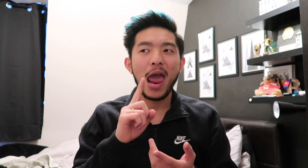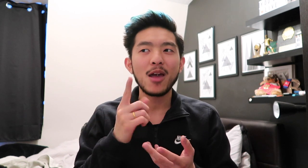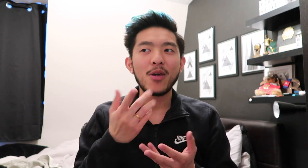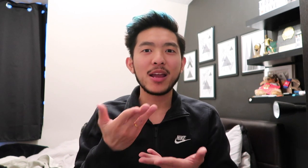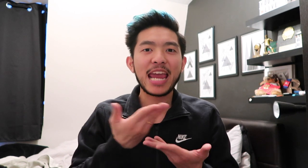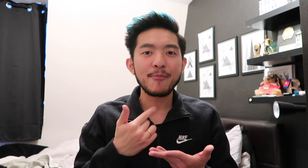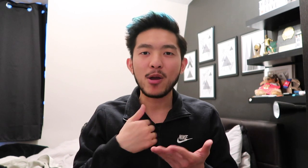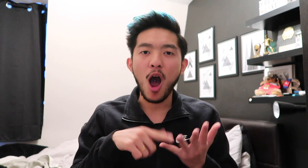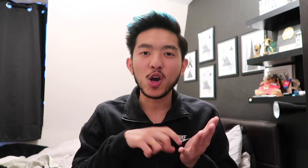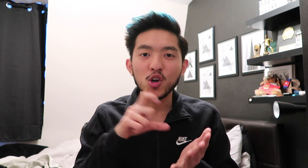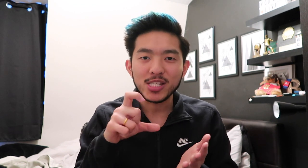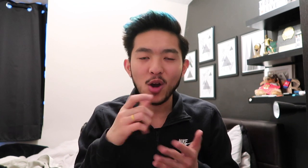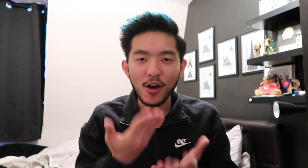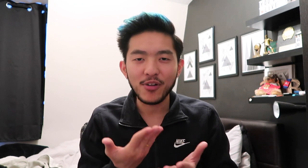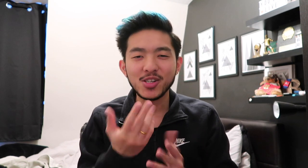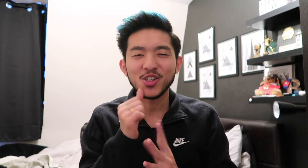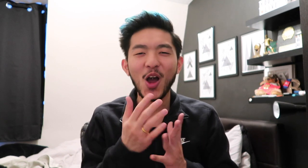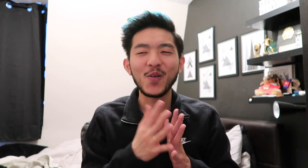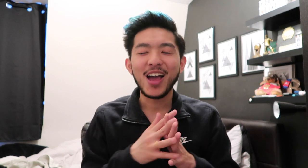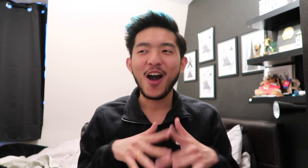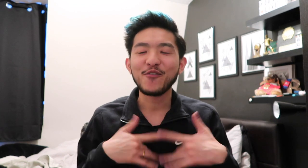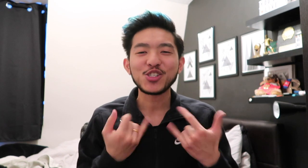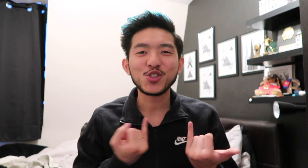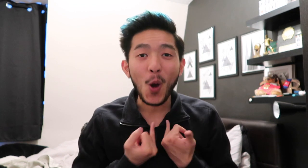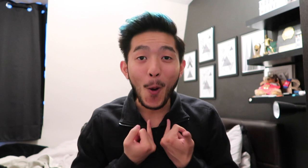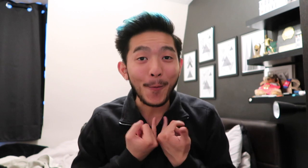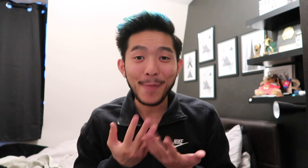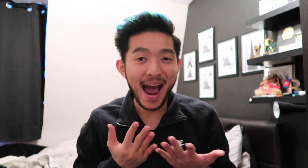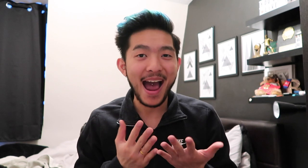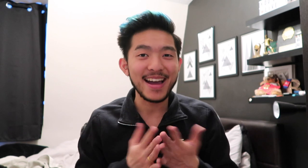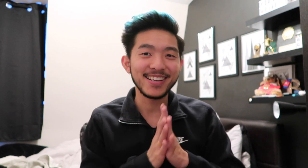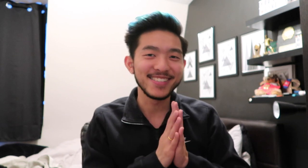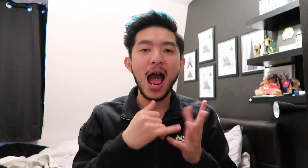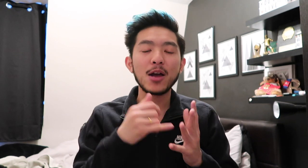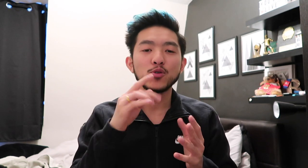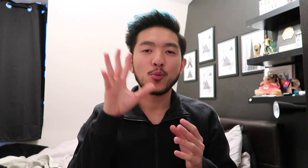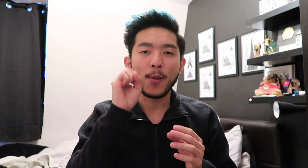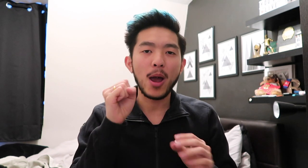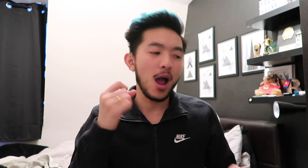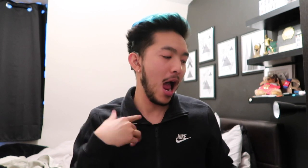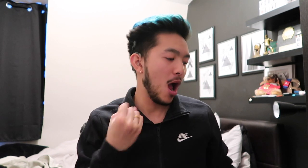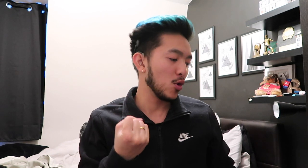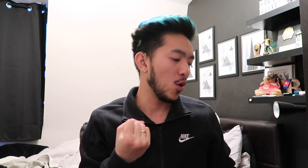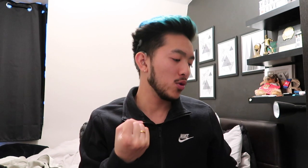But, like, keeping up close to the cover. You know. I feel so bad. And, like, I but I, I go.